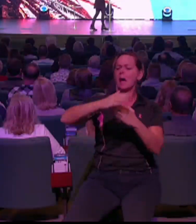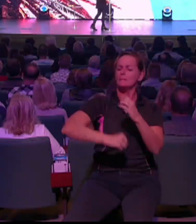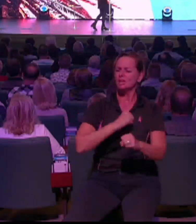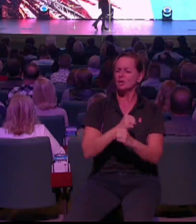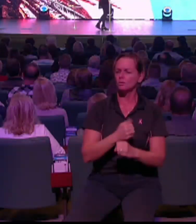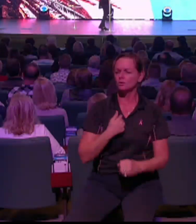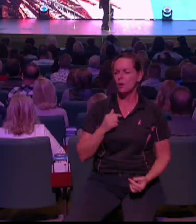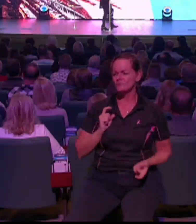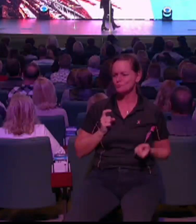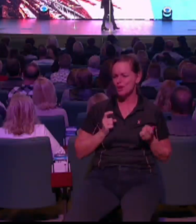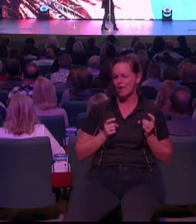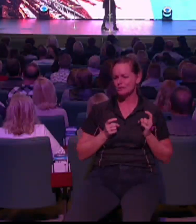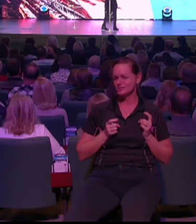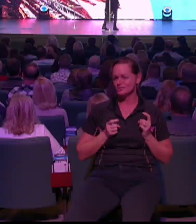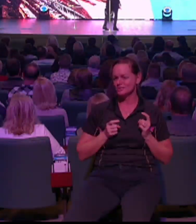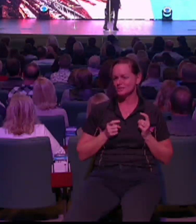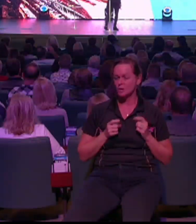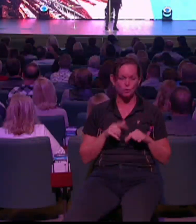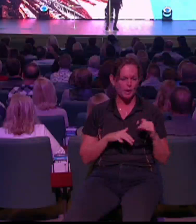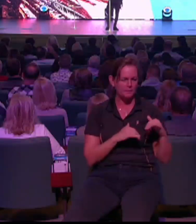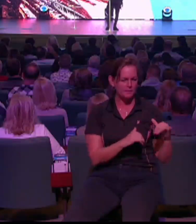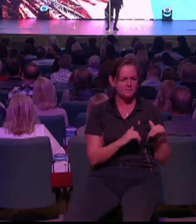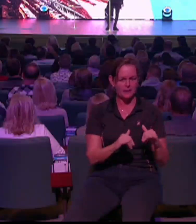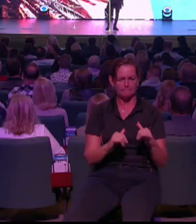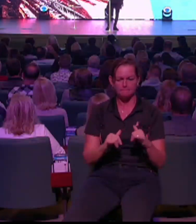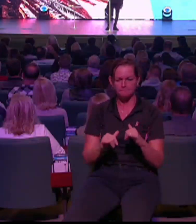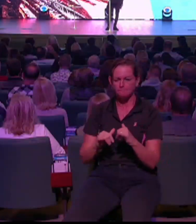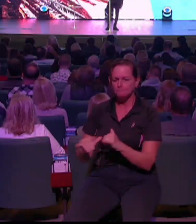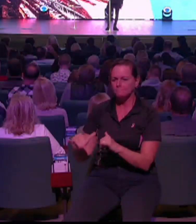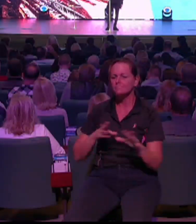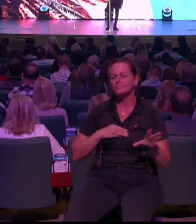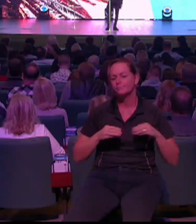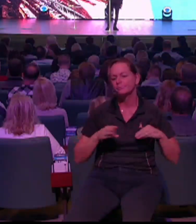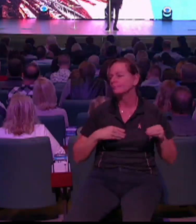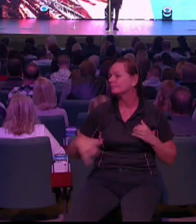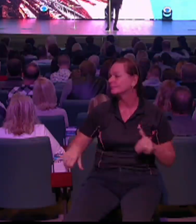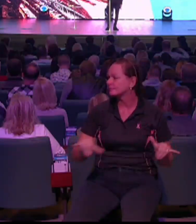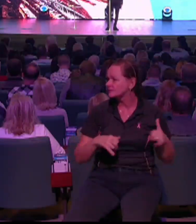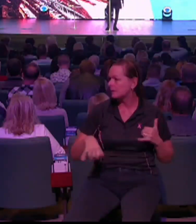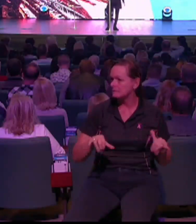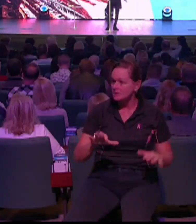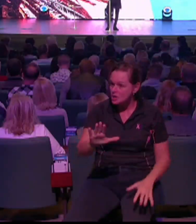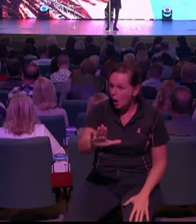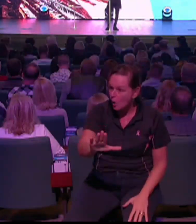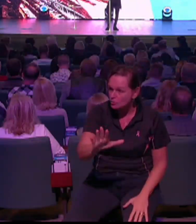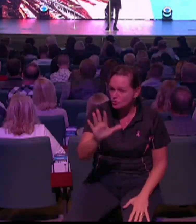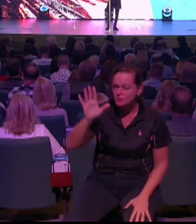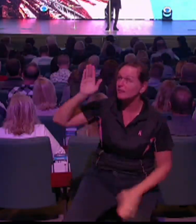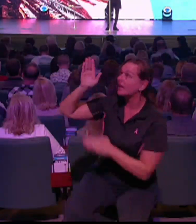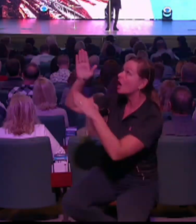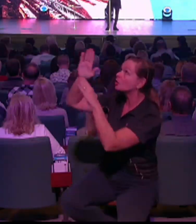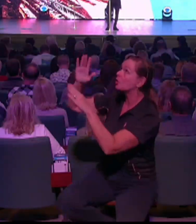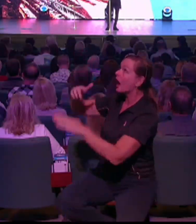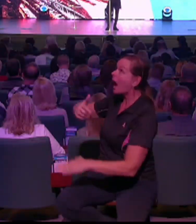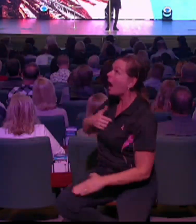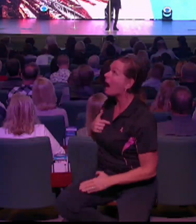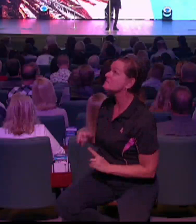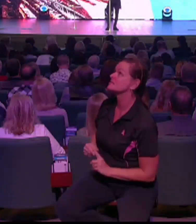to be everybody else. Matthew 16, 13. Maria out of the message says, When Jesus arrived in the villages of